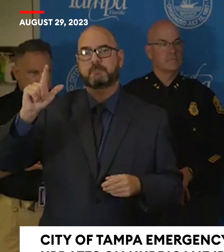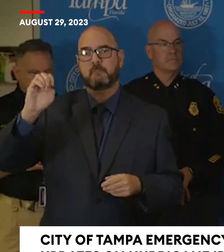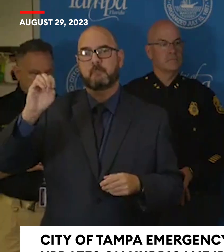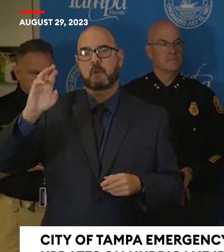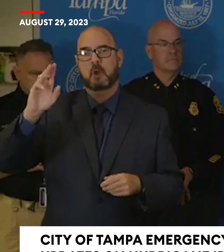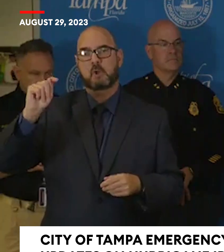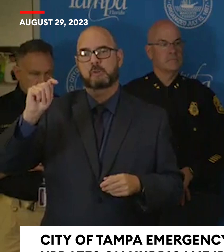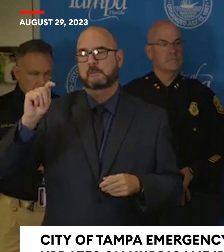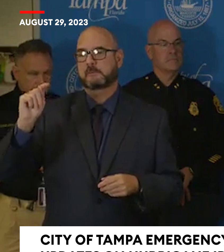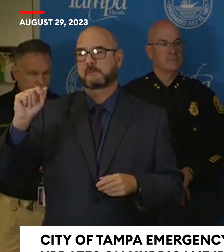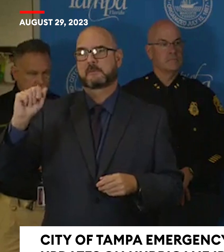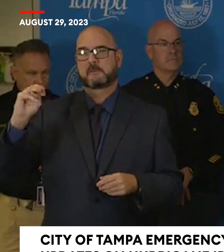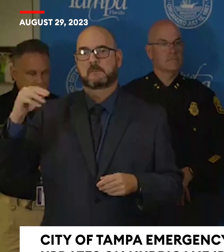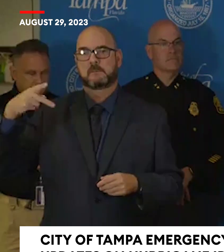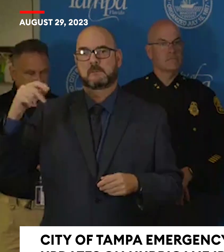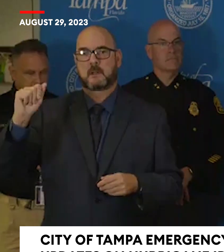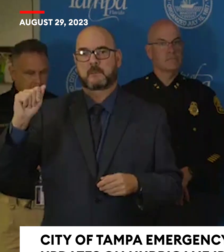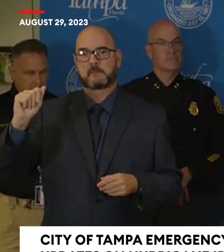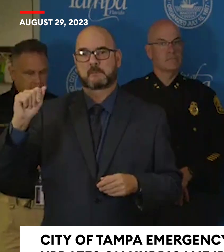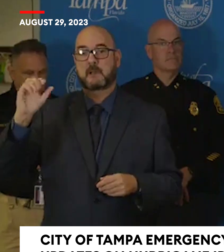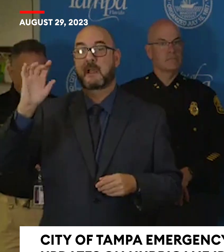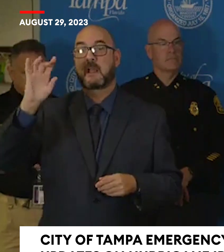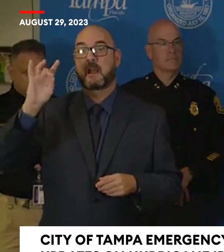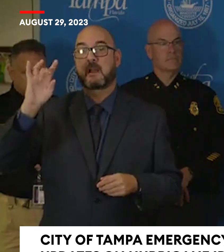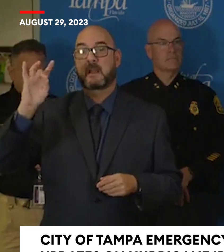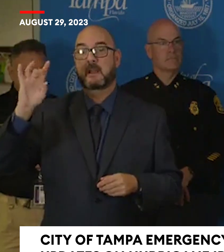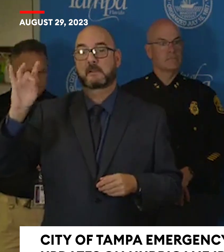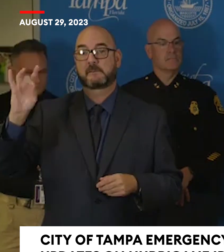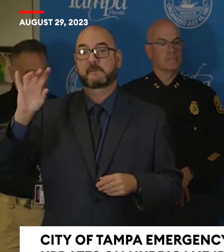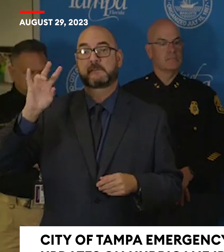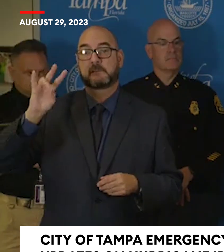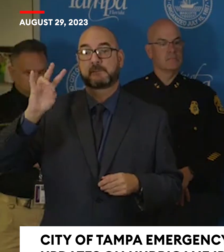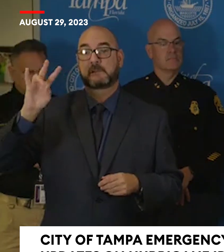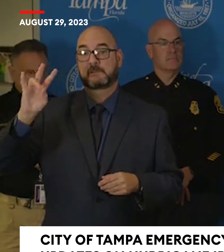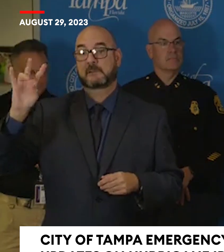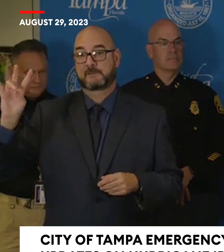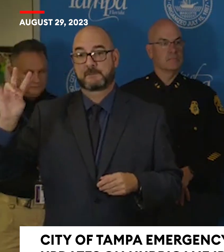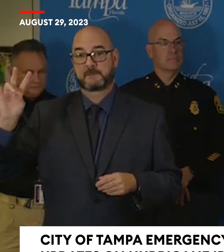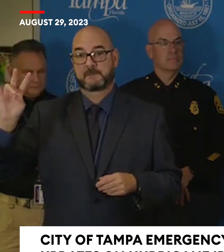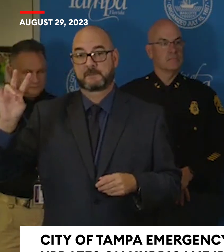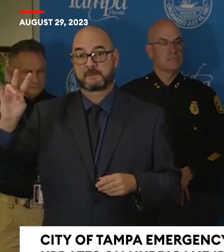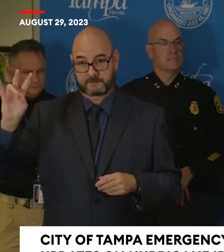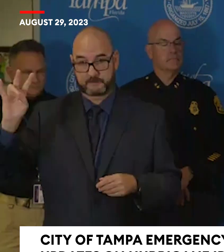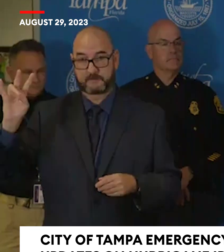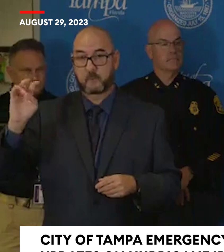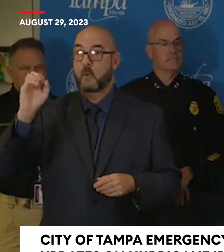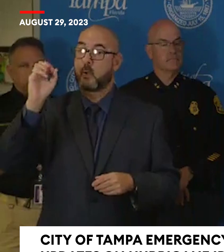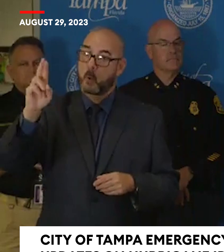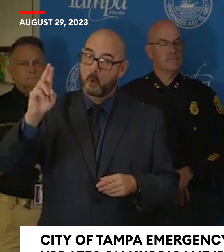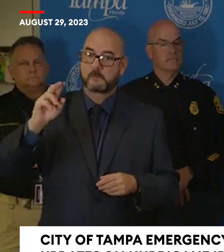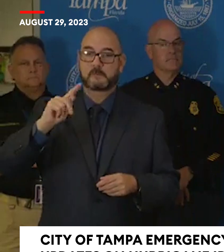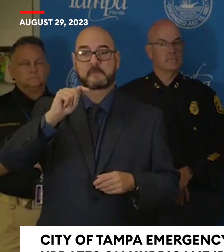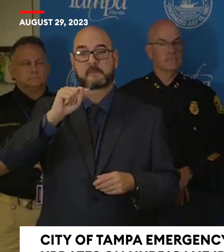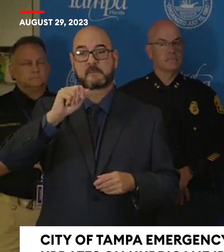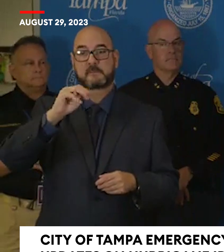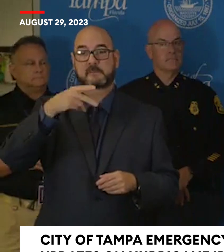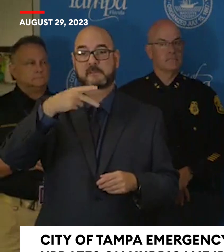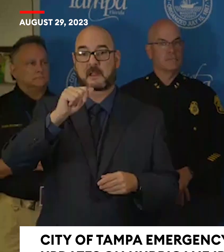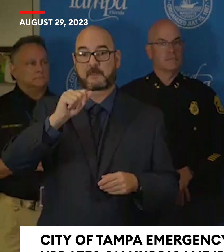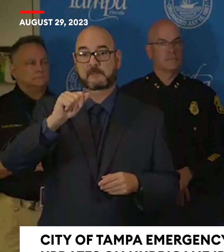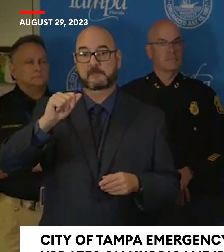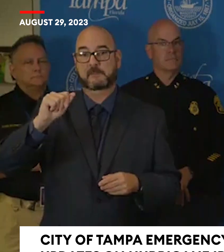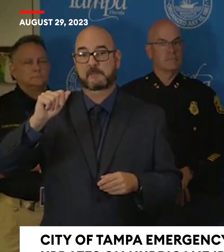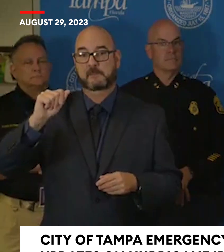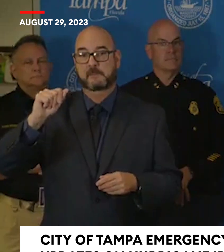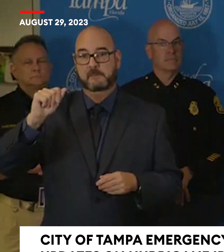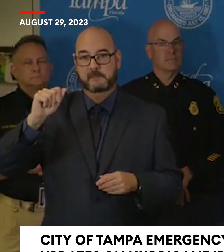888-777 and Tampa Lista to 888-777 for messages